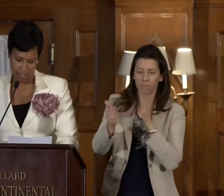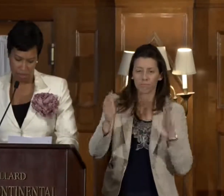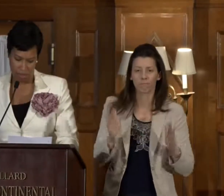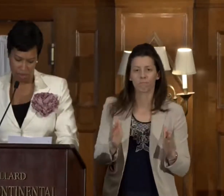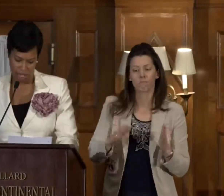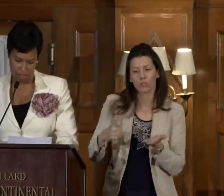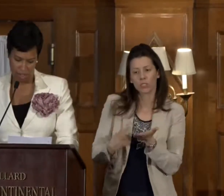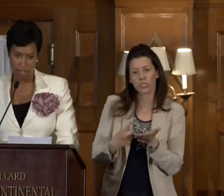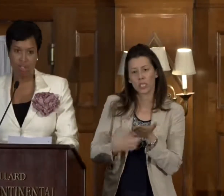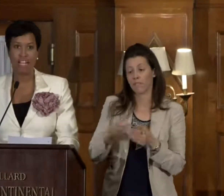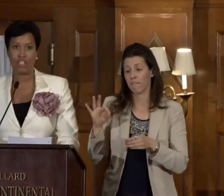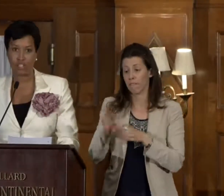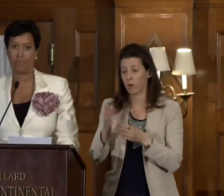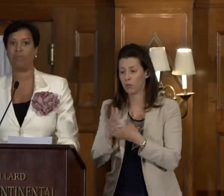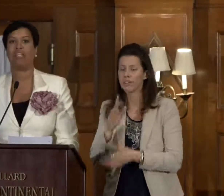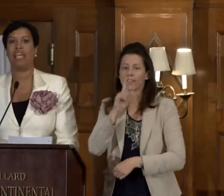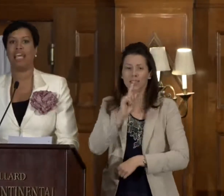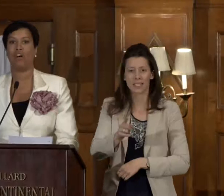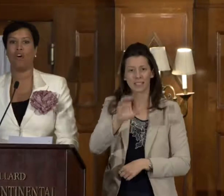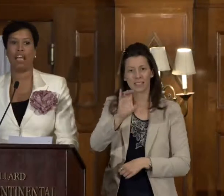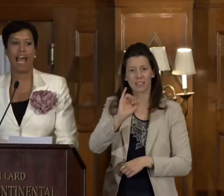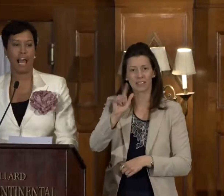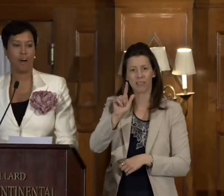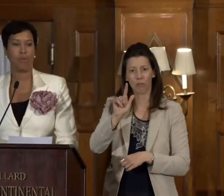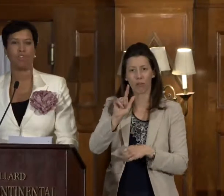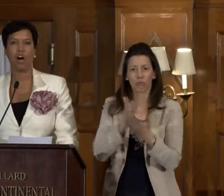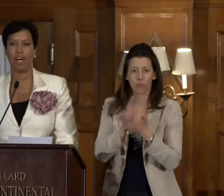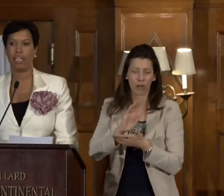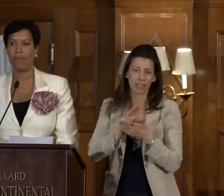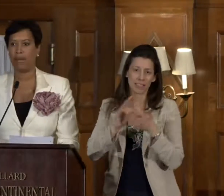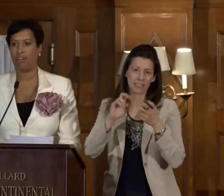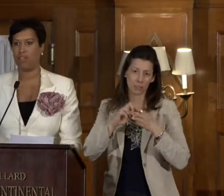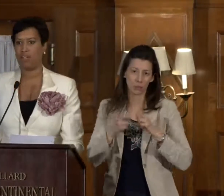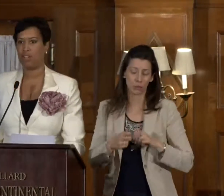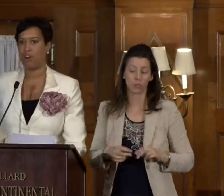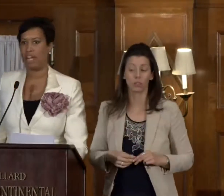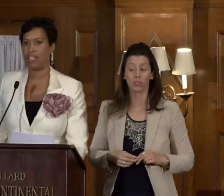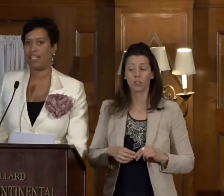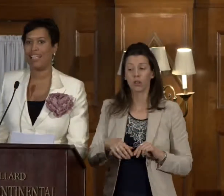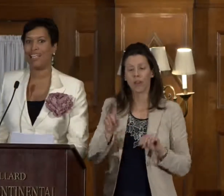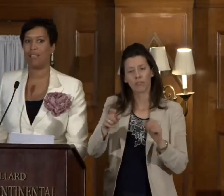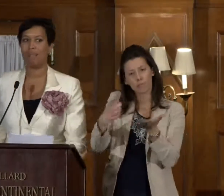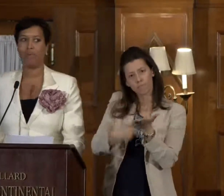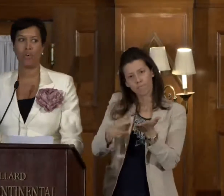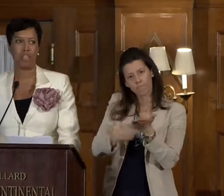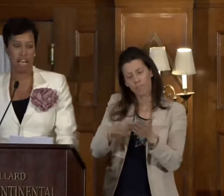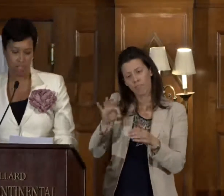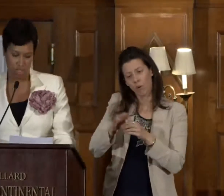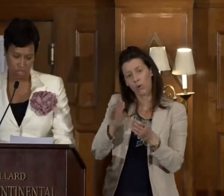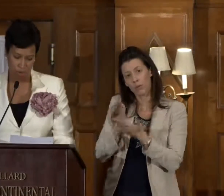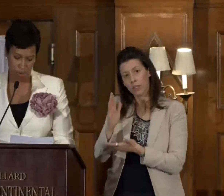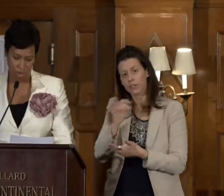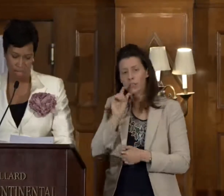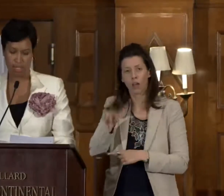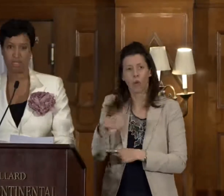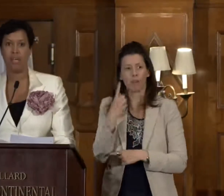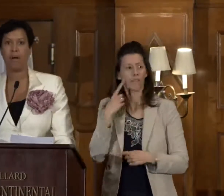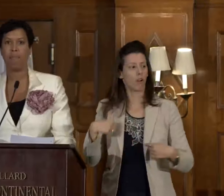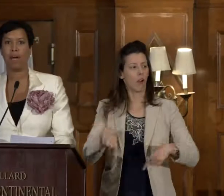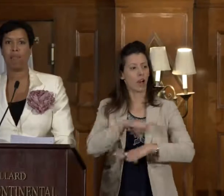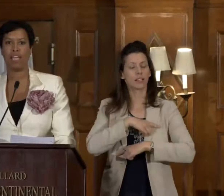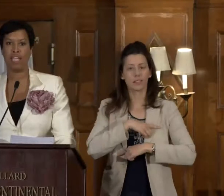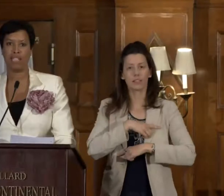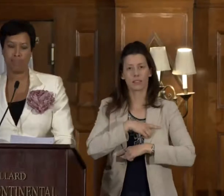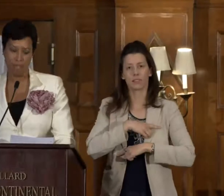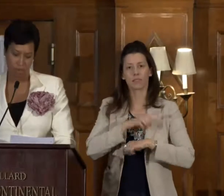is a civil rights issue and on how talking about voting rights is important, not just for us,